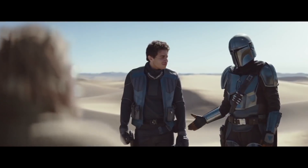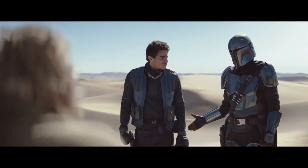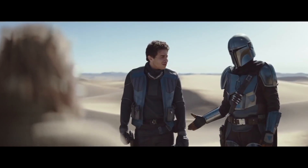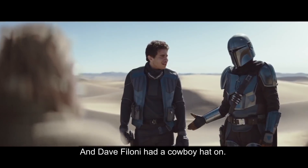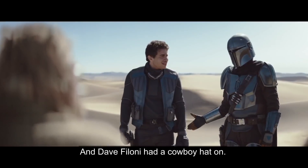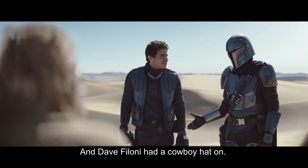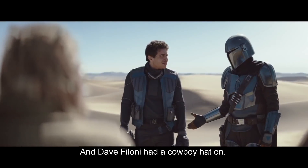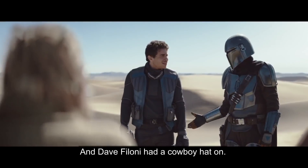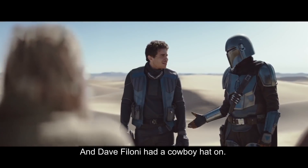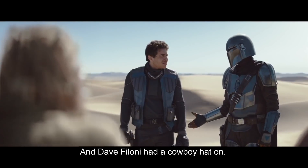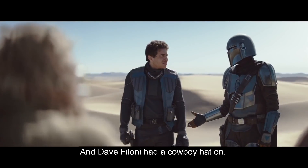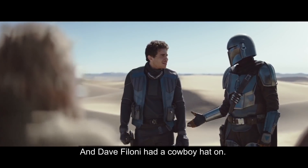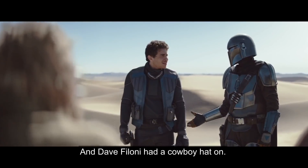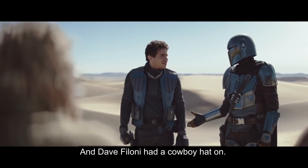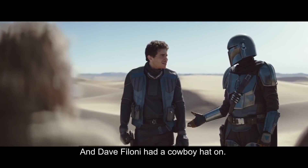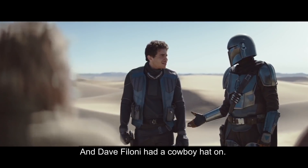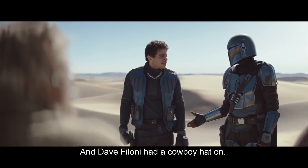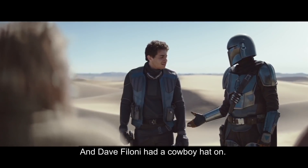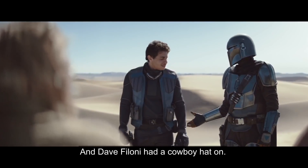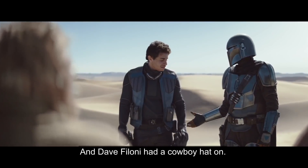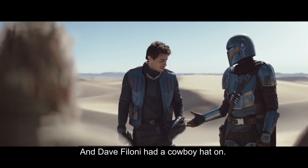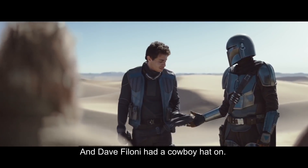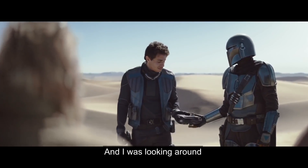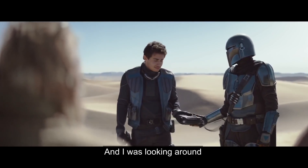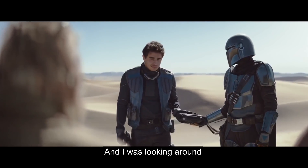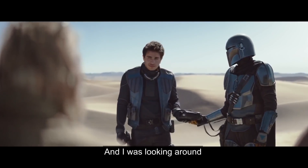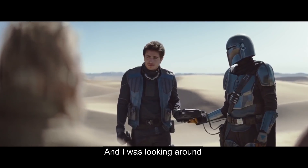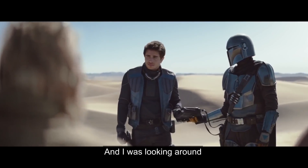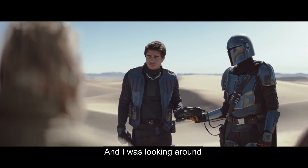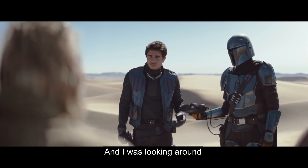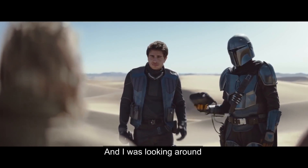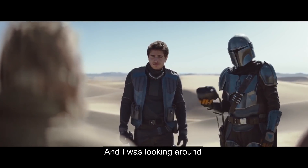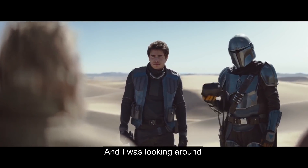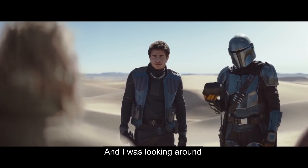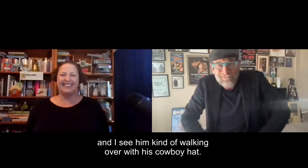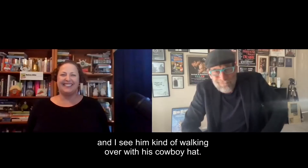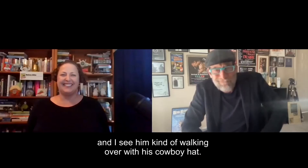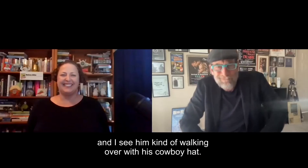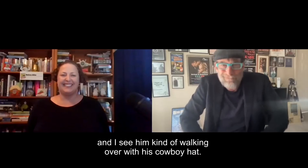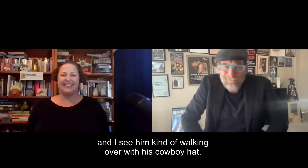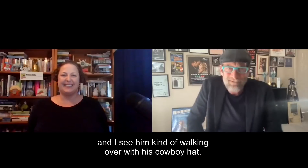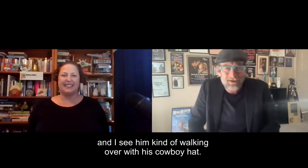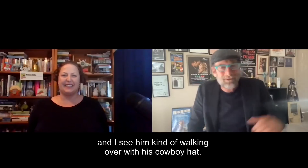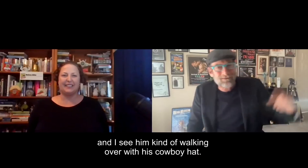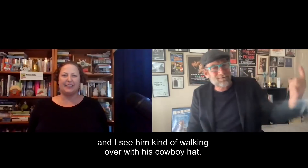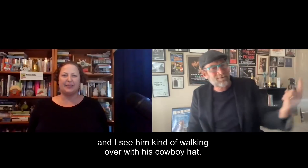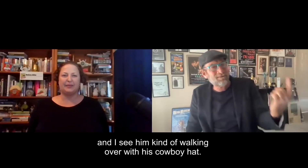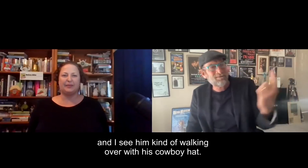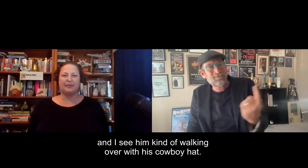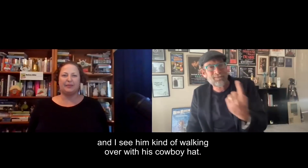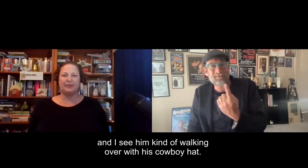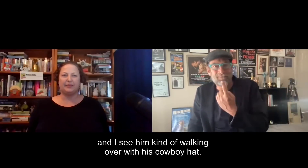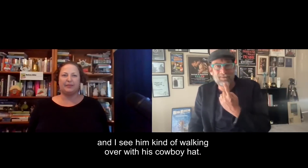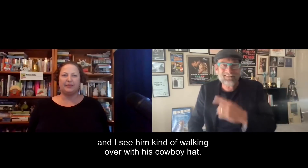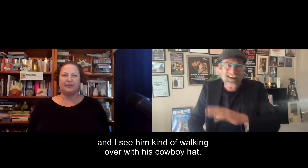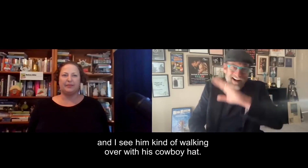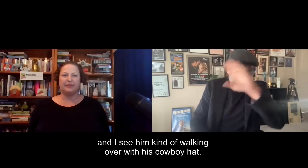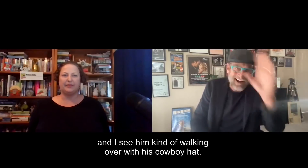And Dave Finloni had a cowboy hat on. And I was looking around and I see him kind of walking over with his cowboy hat.